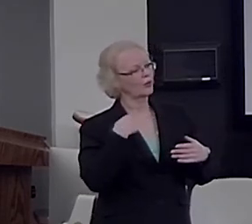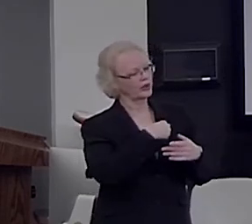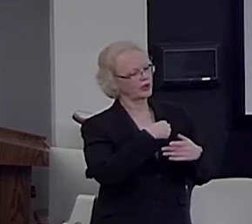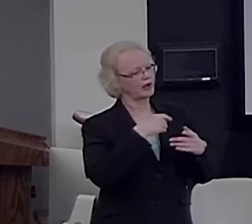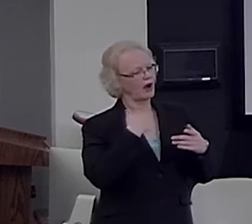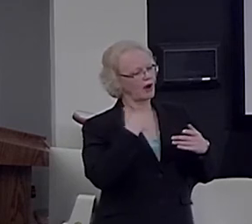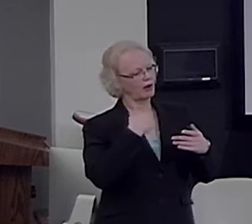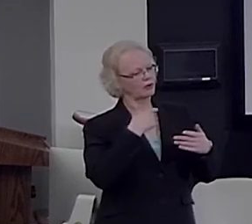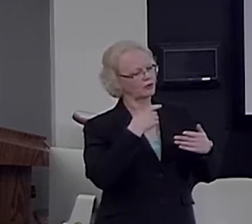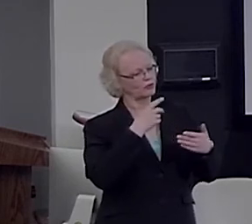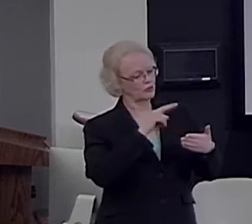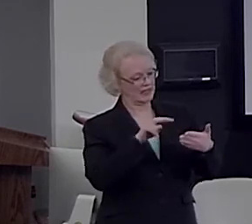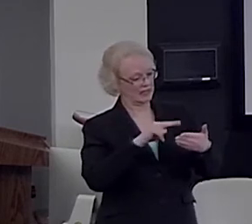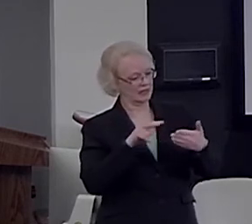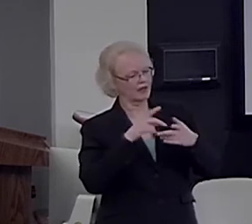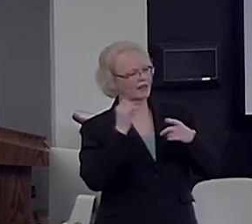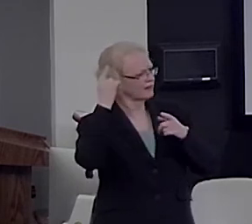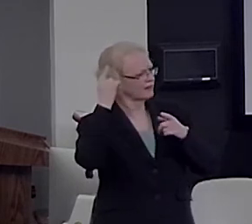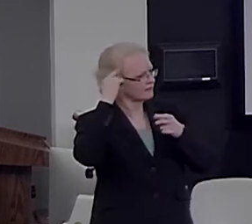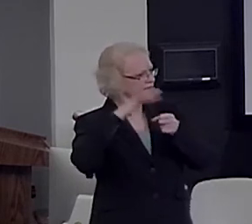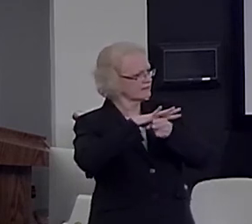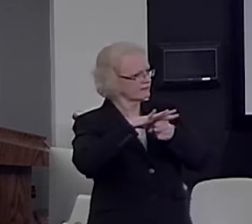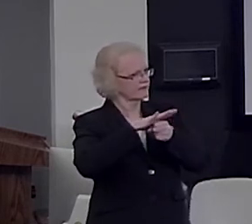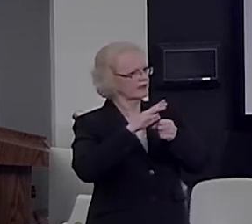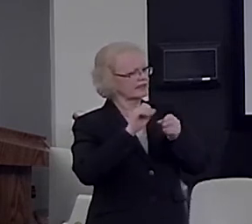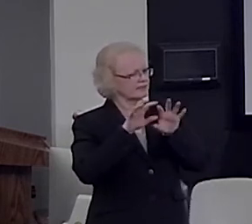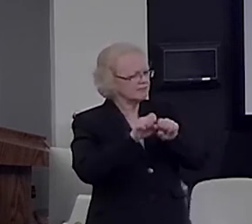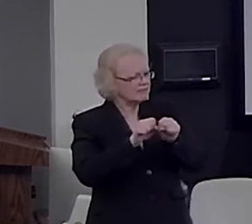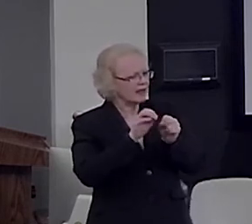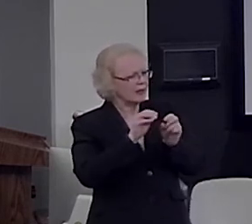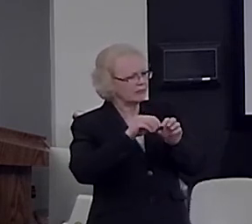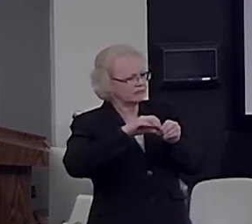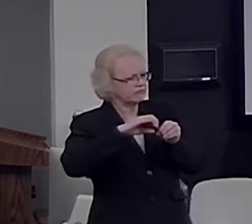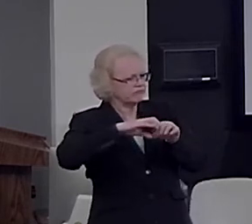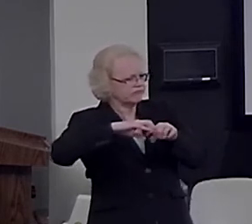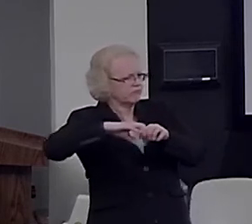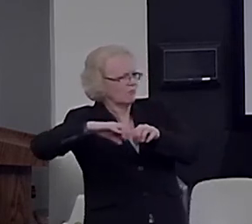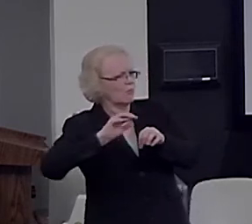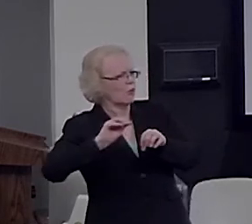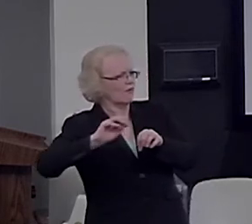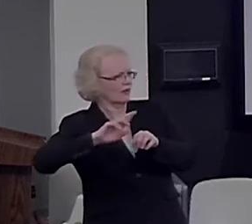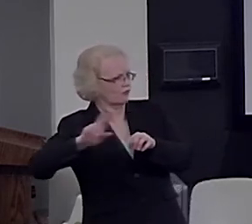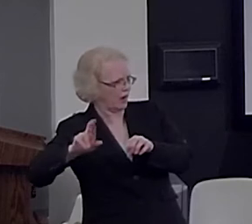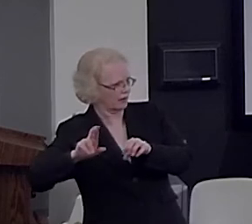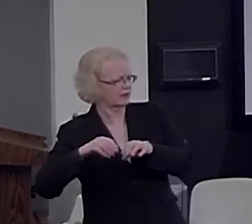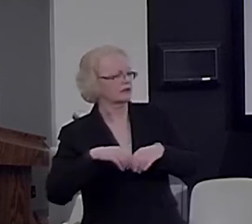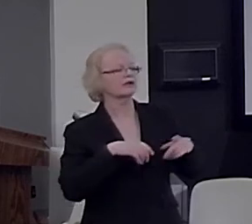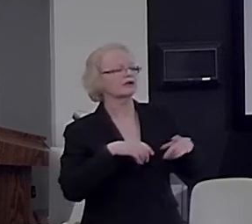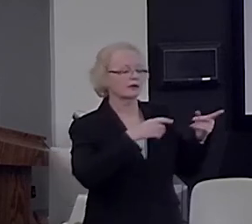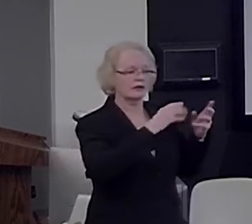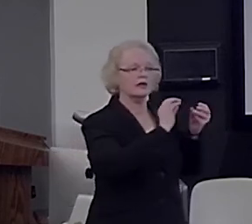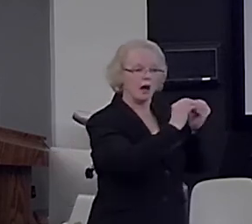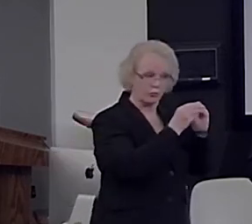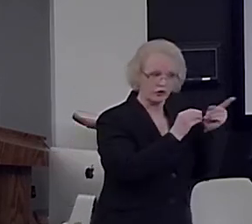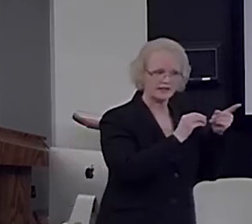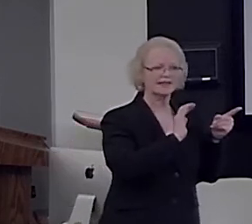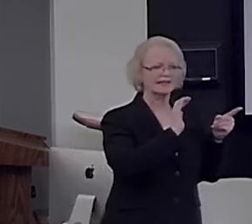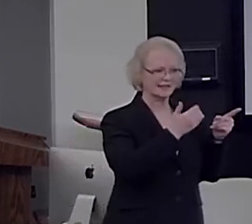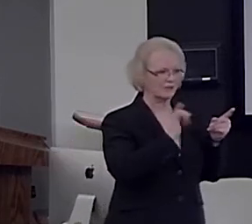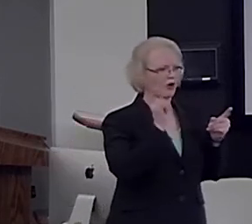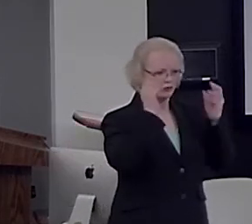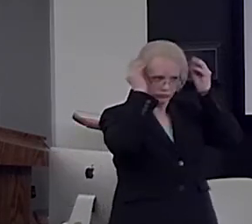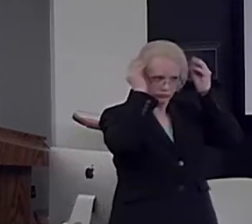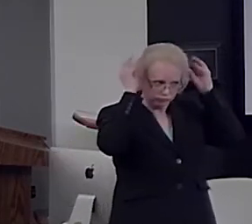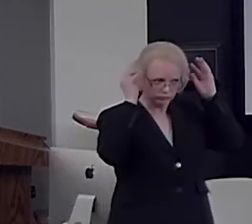In the case of mathematics, it seems that we are learning a much more bilateral system of numbers. And this seems to compete bilaterally with